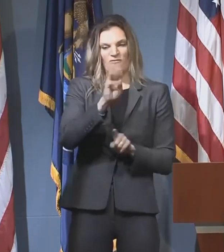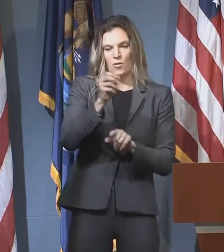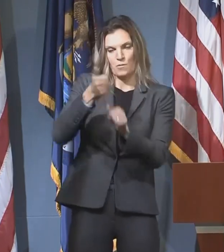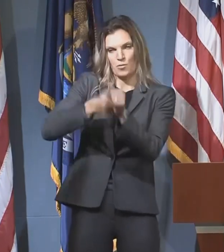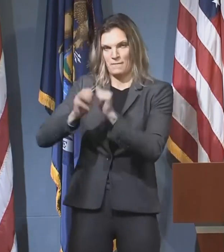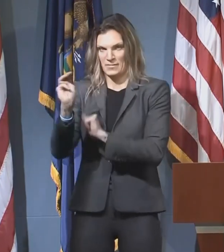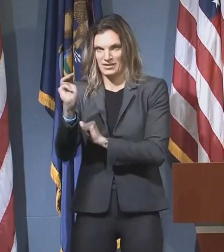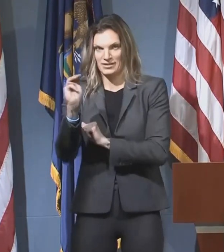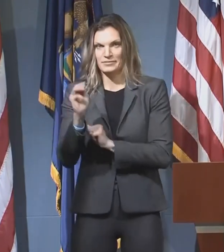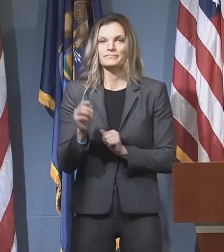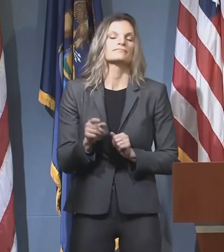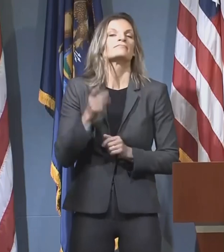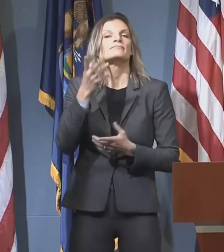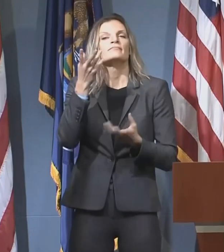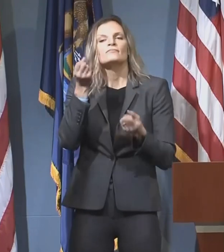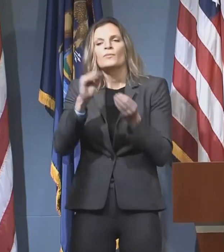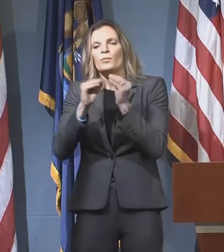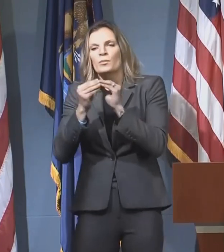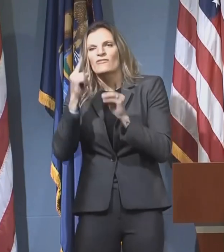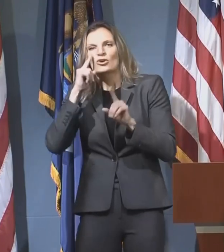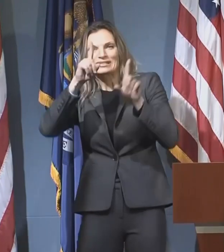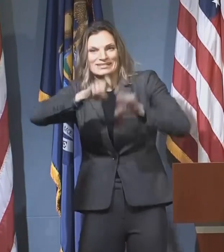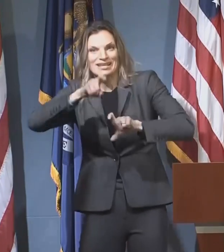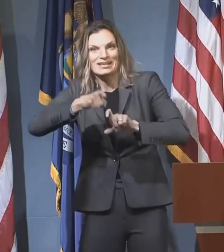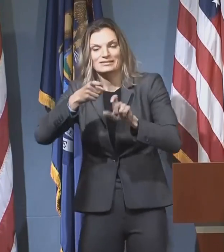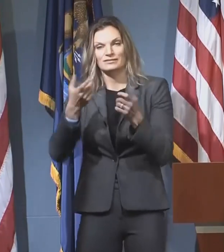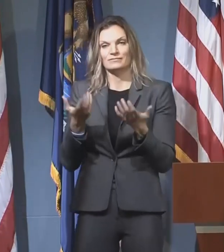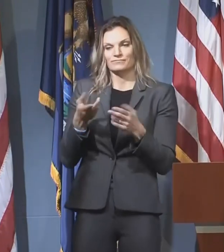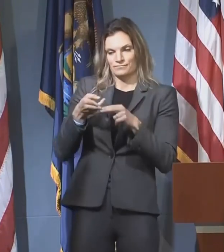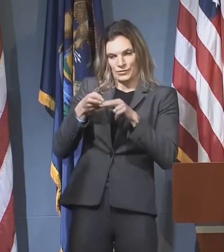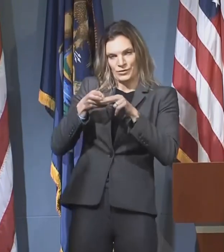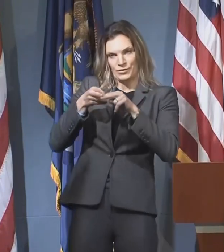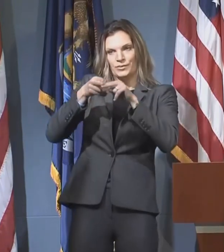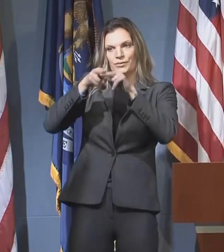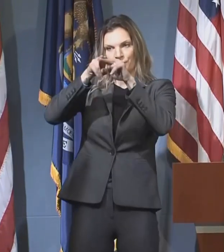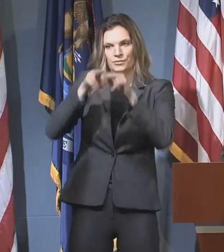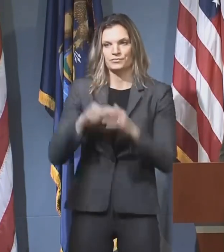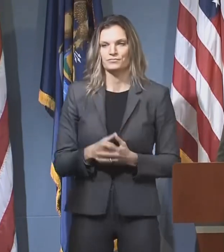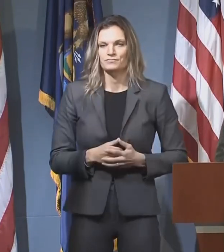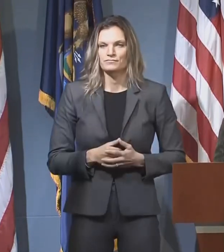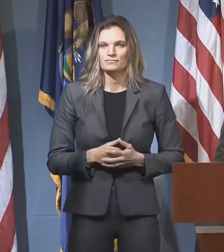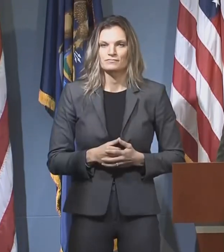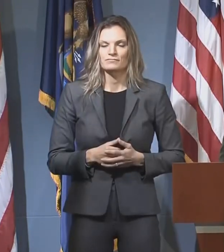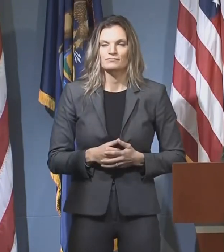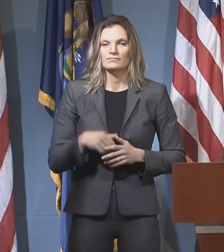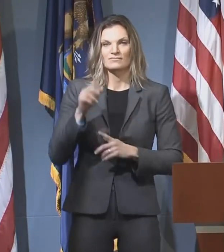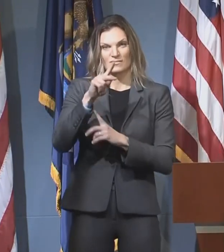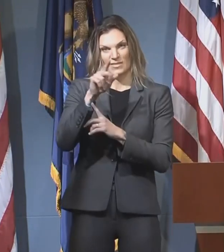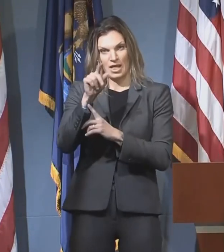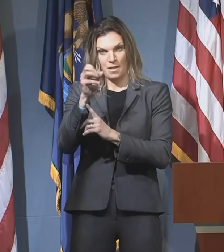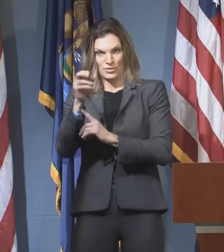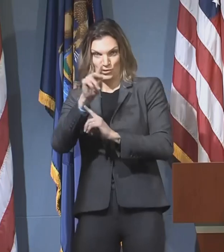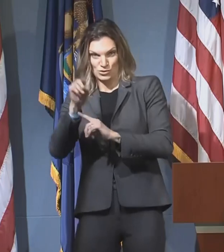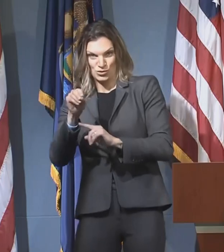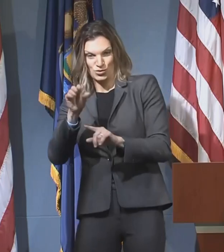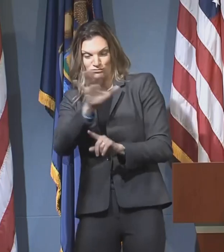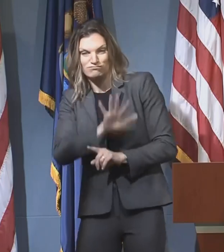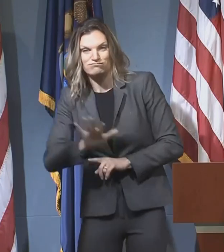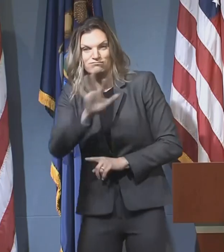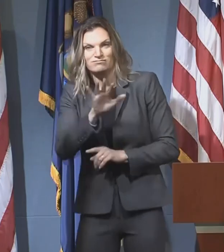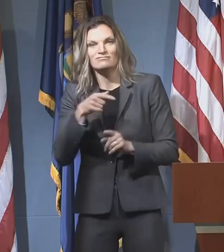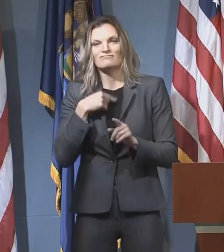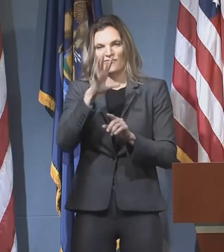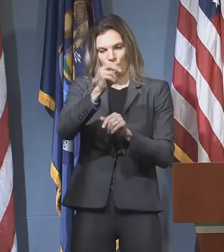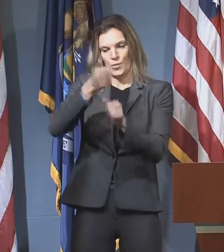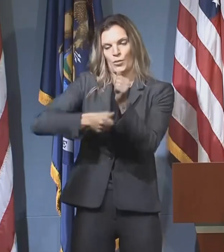people. However, the trends for case rates and test positivity is increasing in these regions. The Kalamazoo region is also over